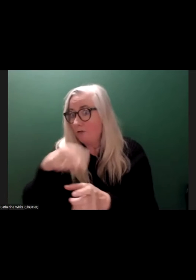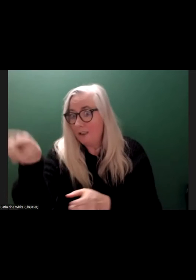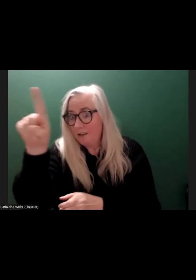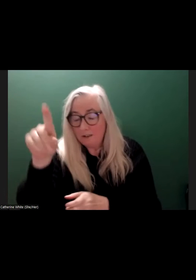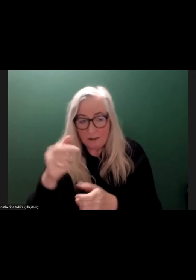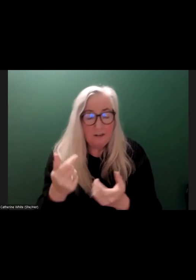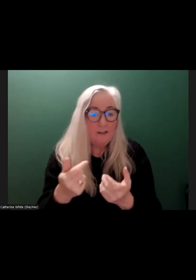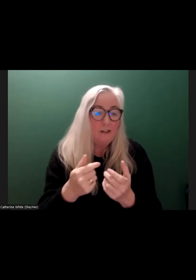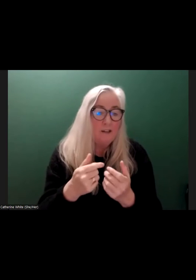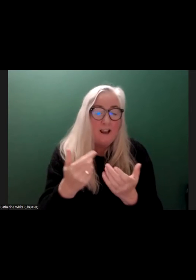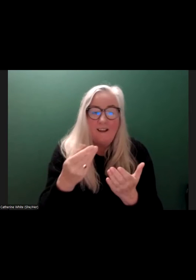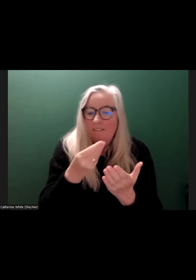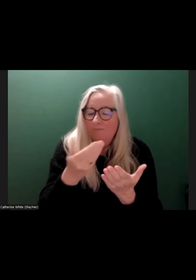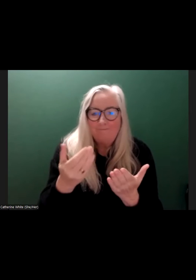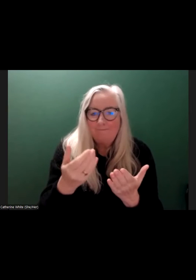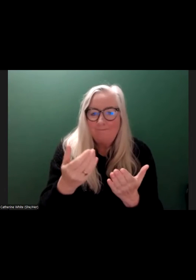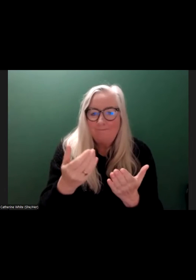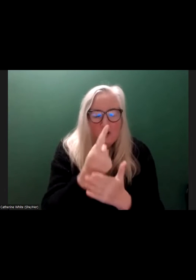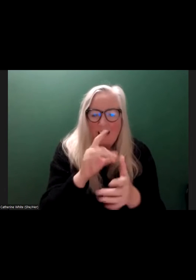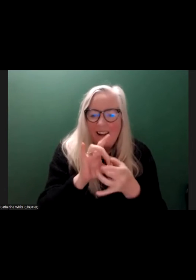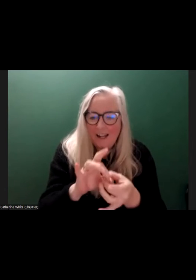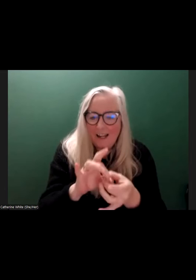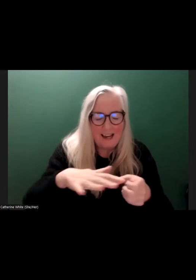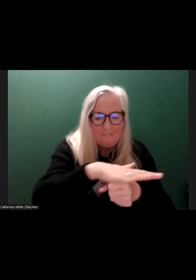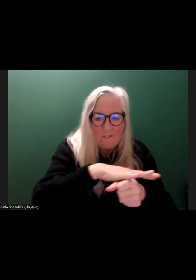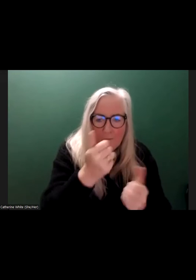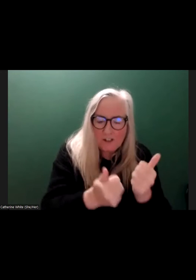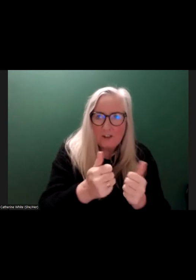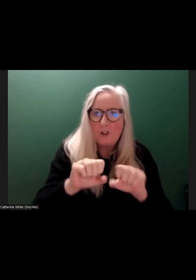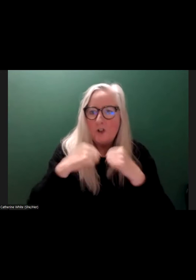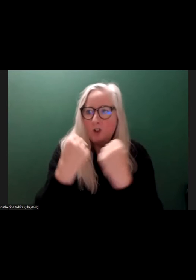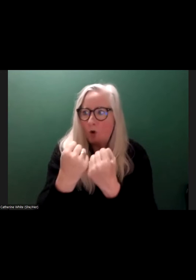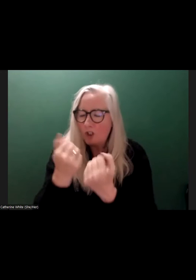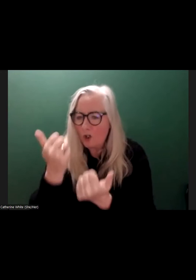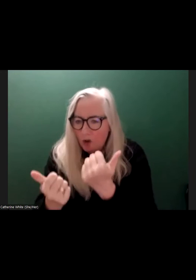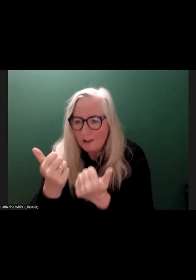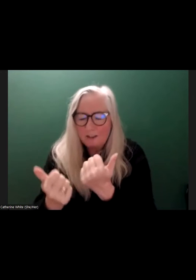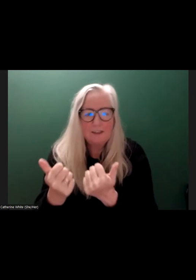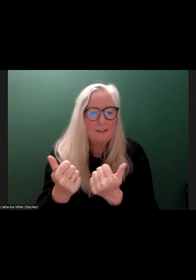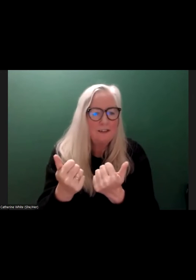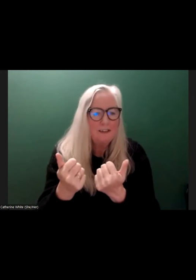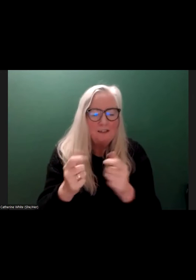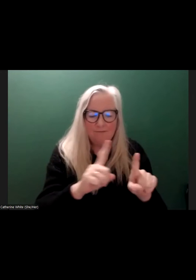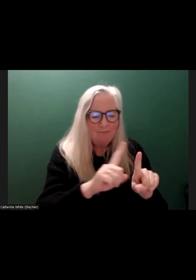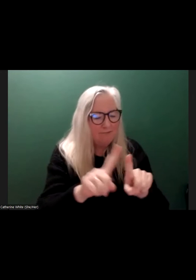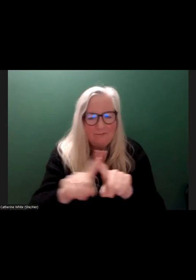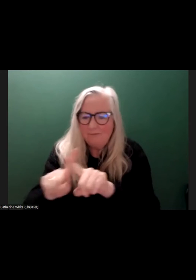critical issues such as environmental justice, social justice, going down to the issues of